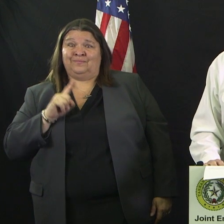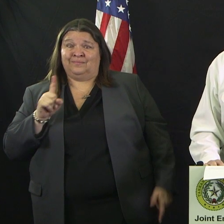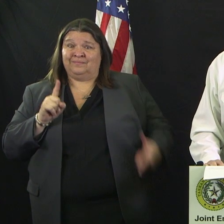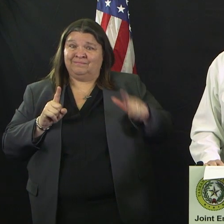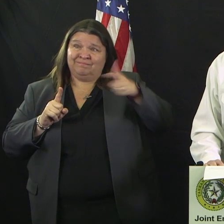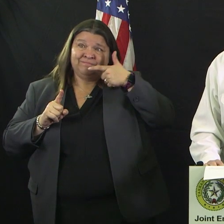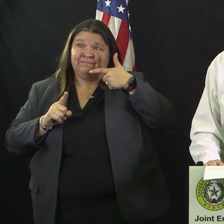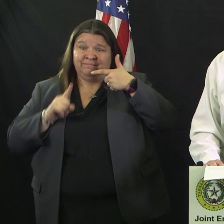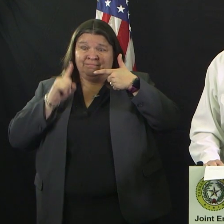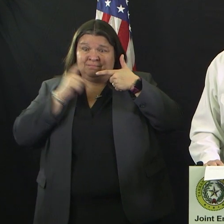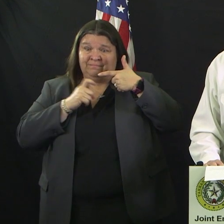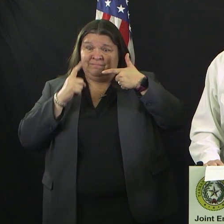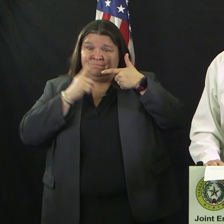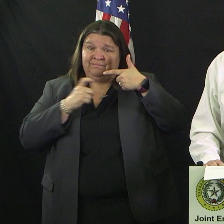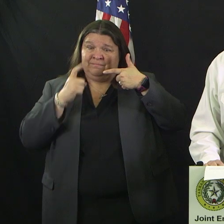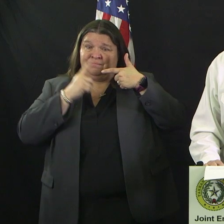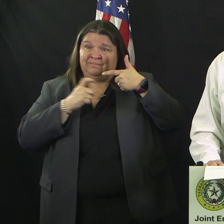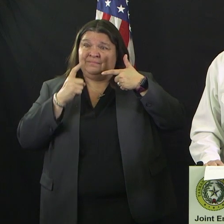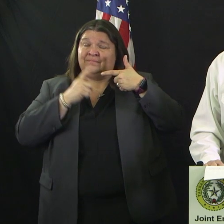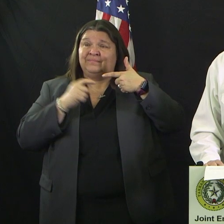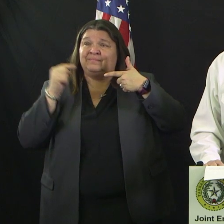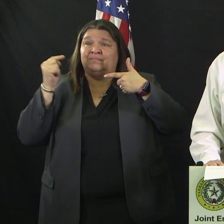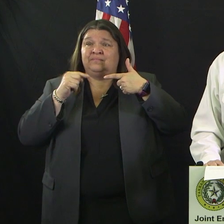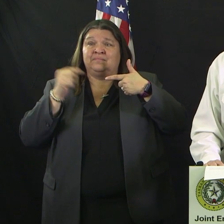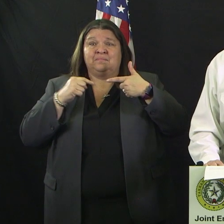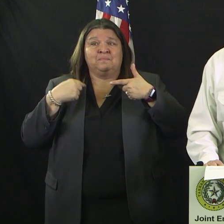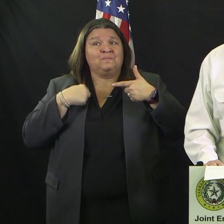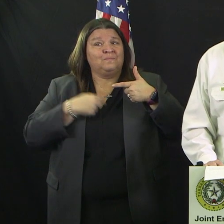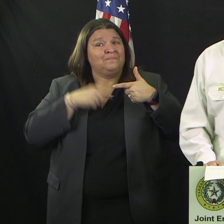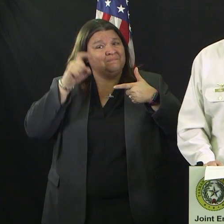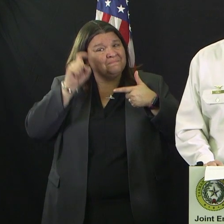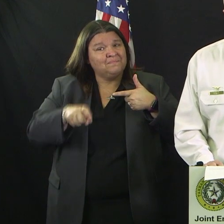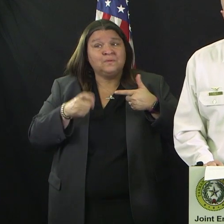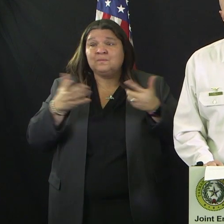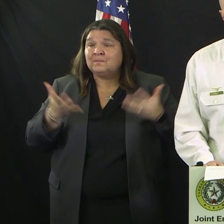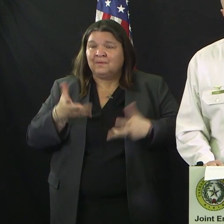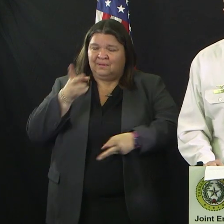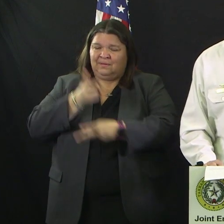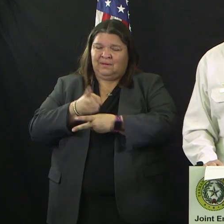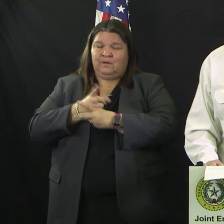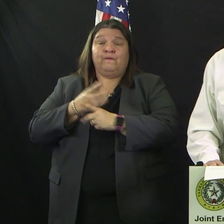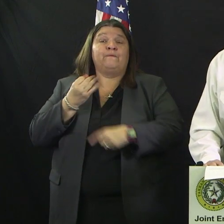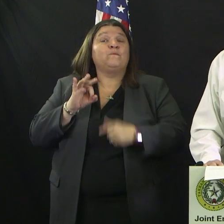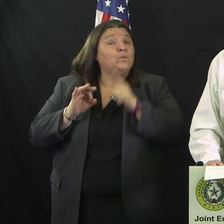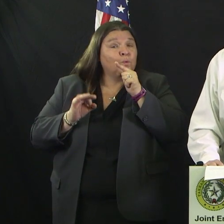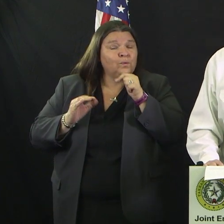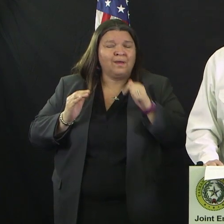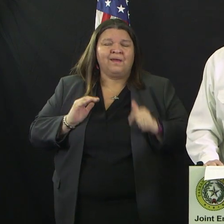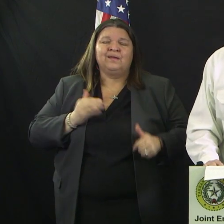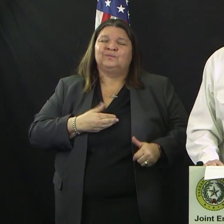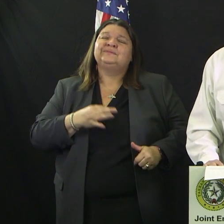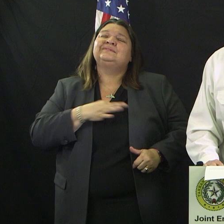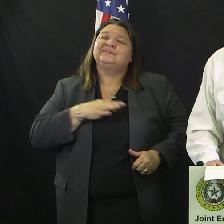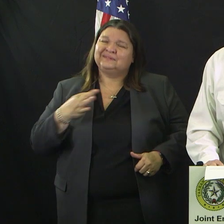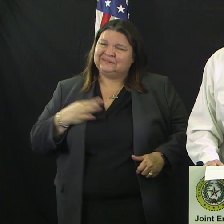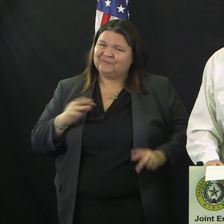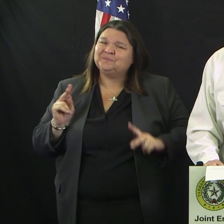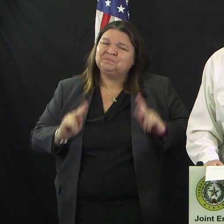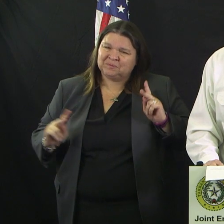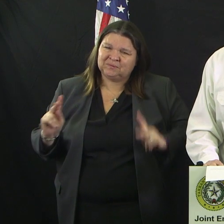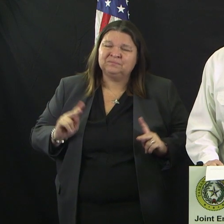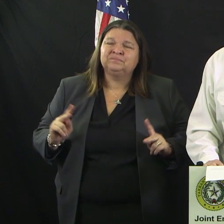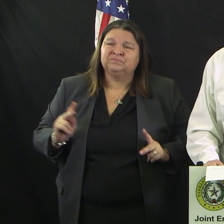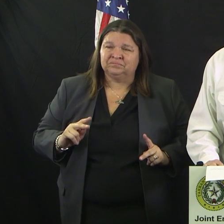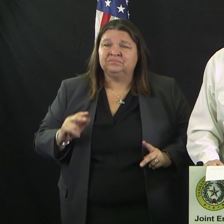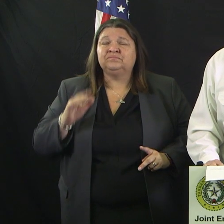to put you in a good position and our providers. I want to personally thank the first responding agencies of the